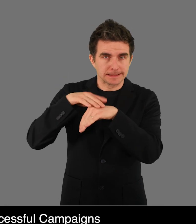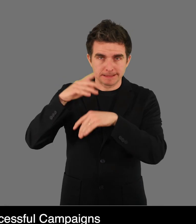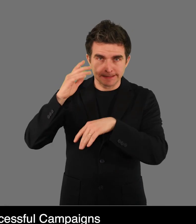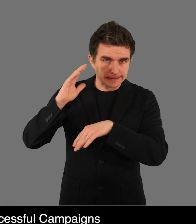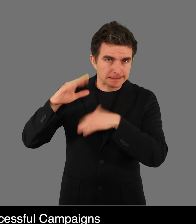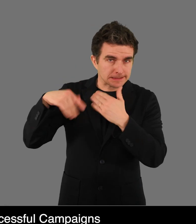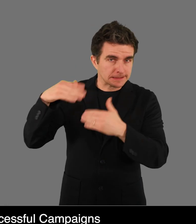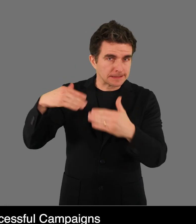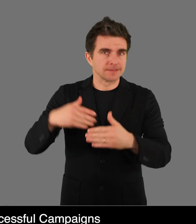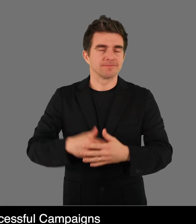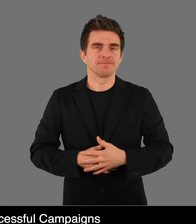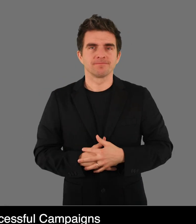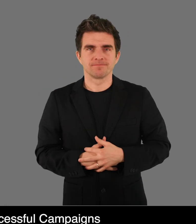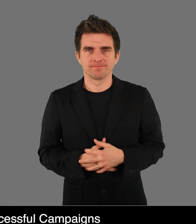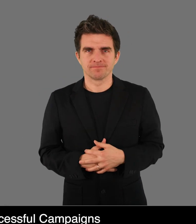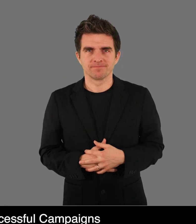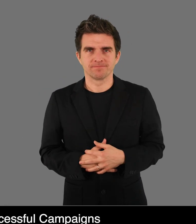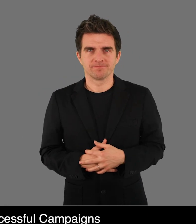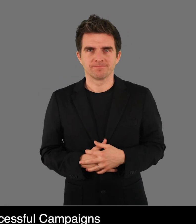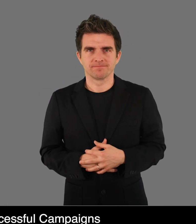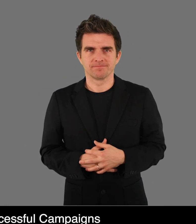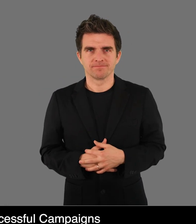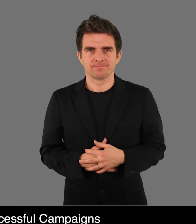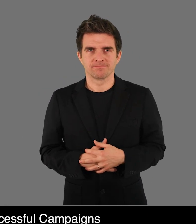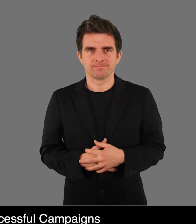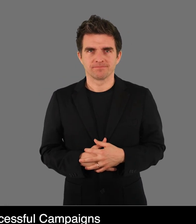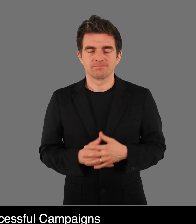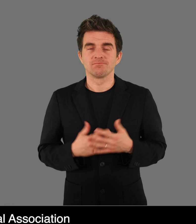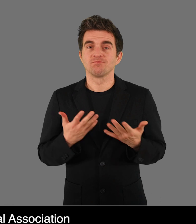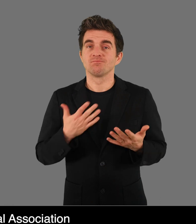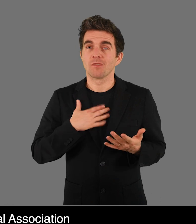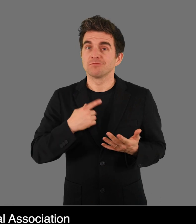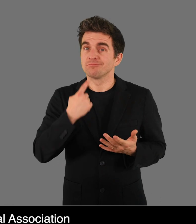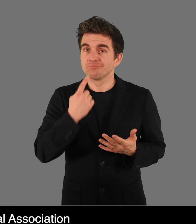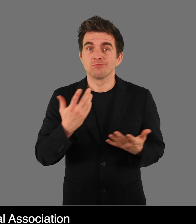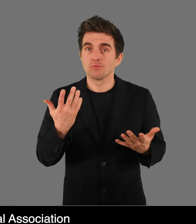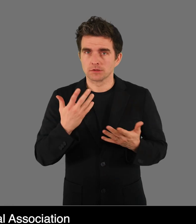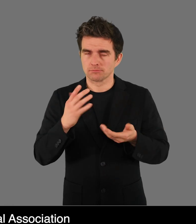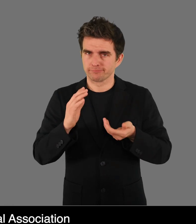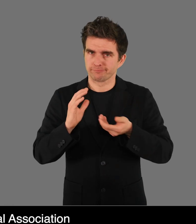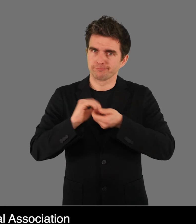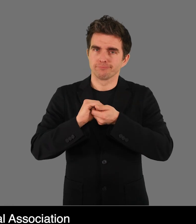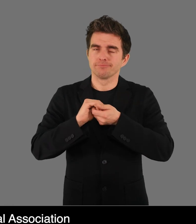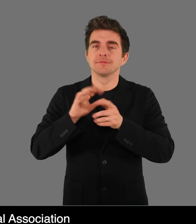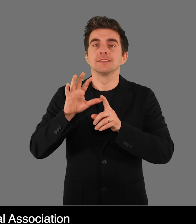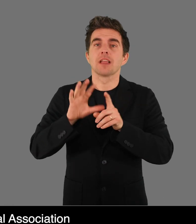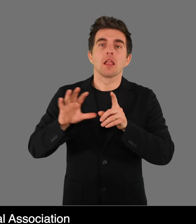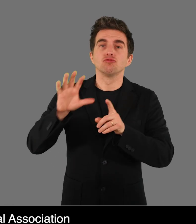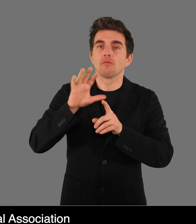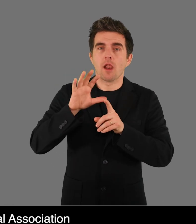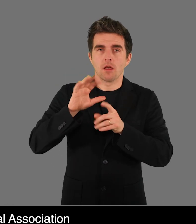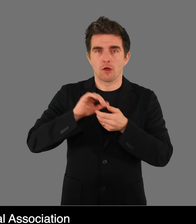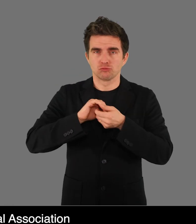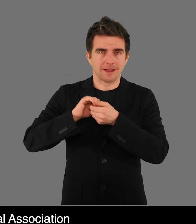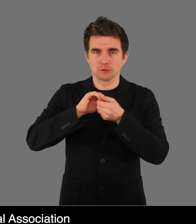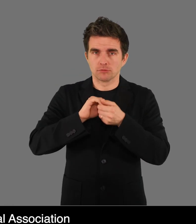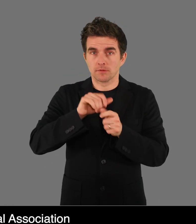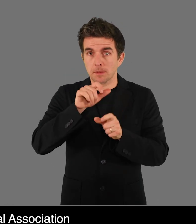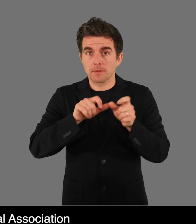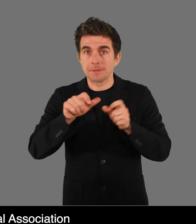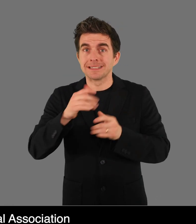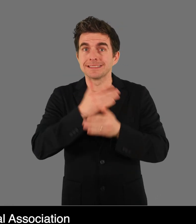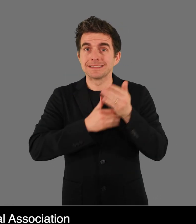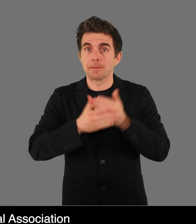to Influence the Government. I want to say that Joint National Association of Persons with